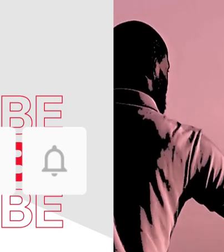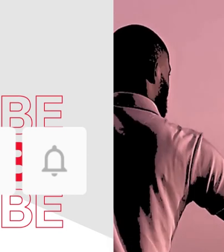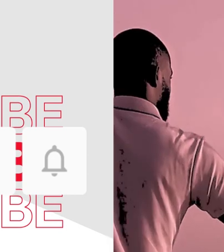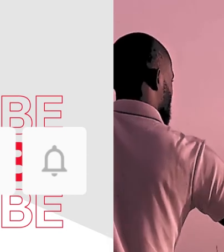things